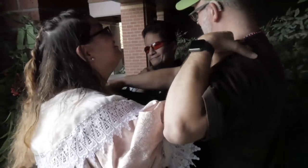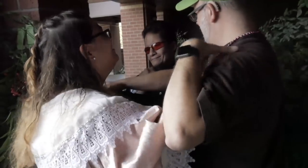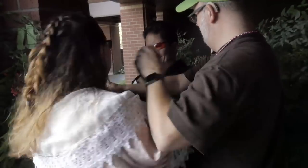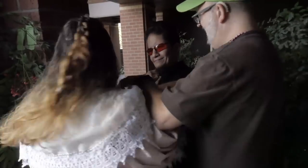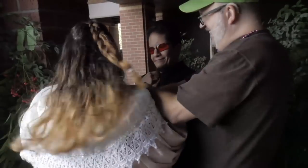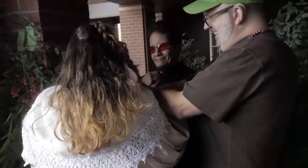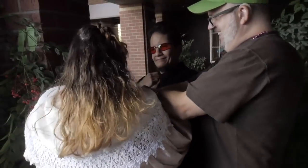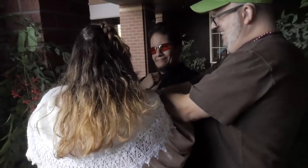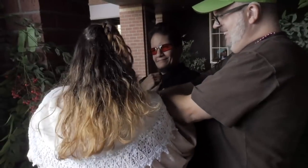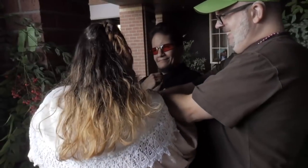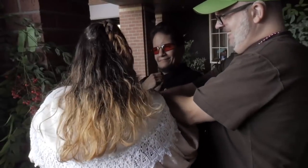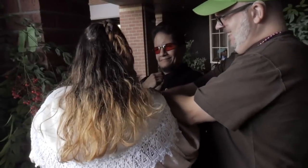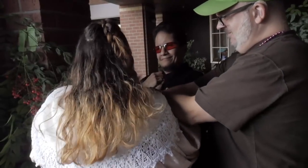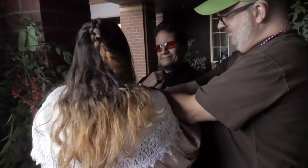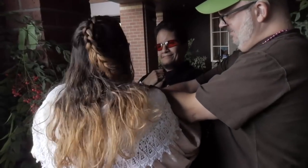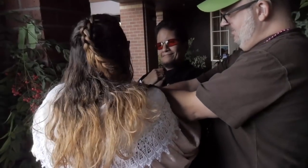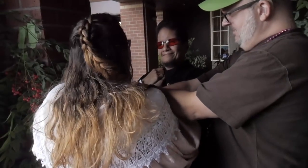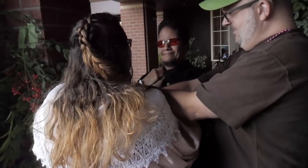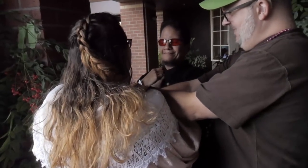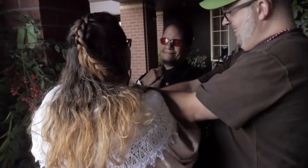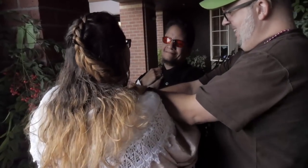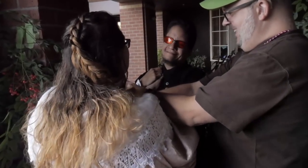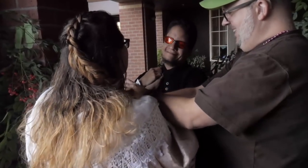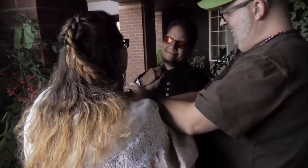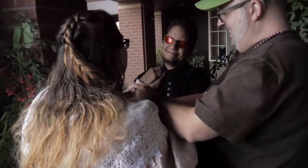Art thou not Romeo and a Montague?